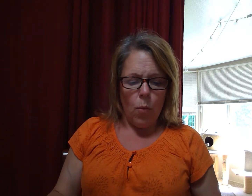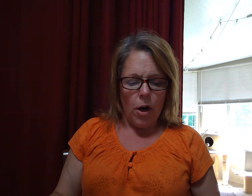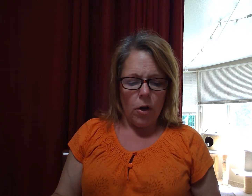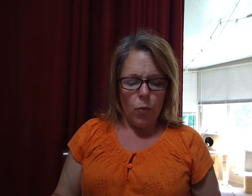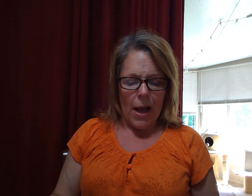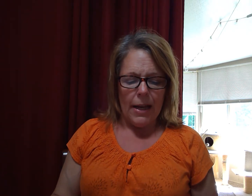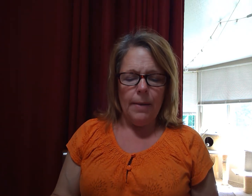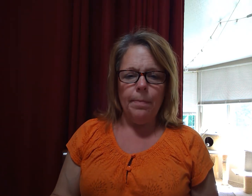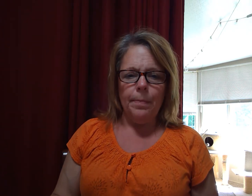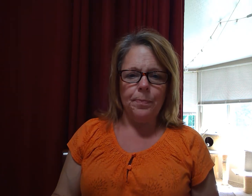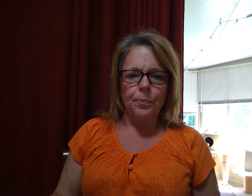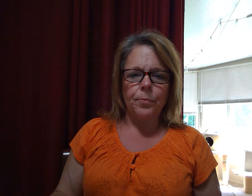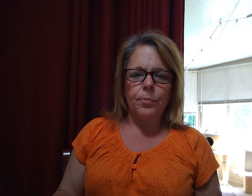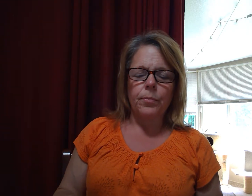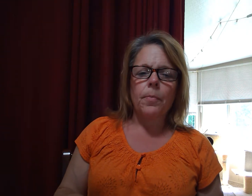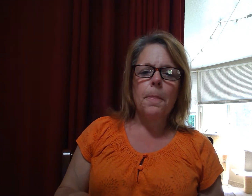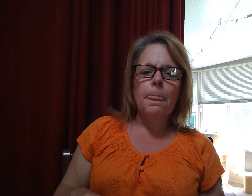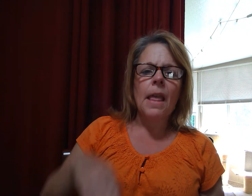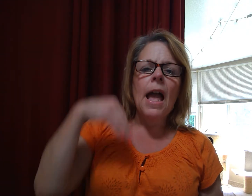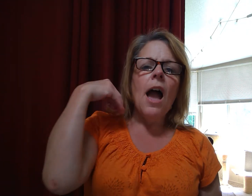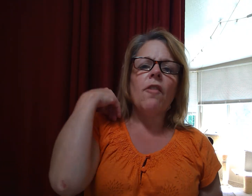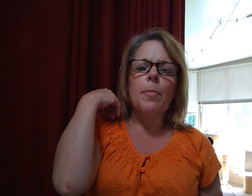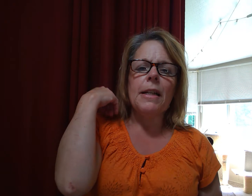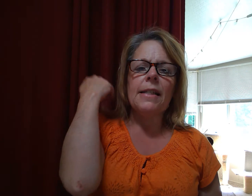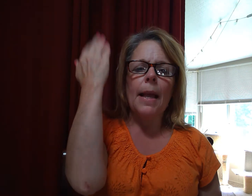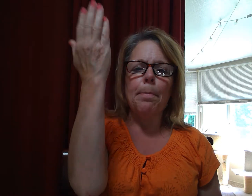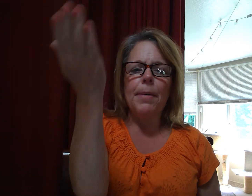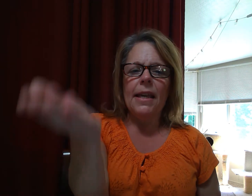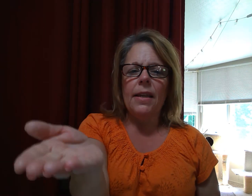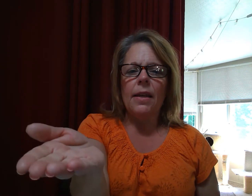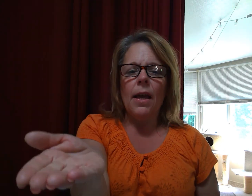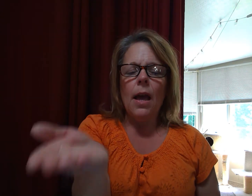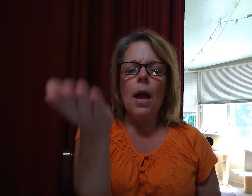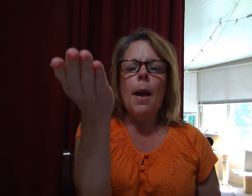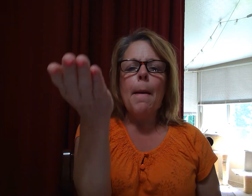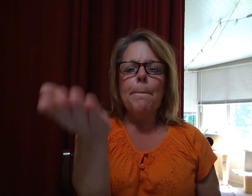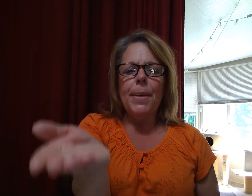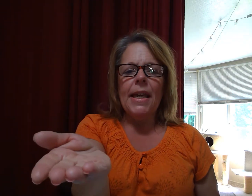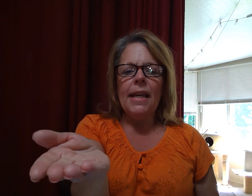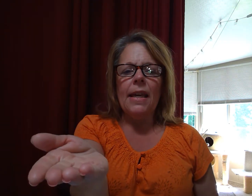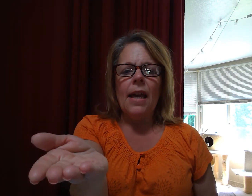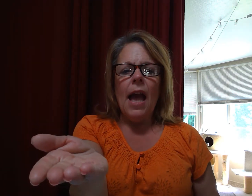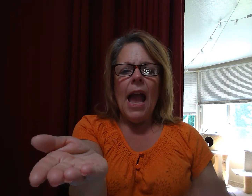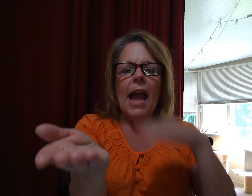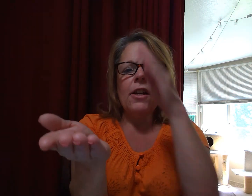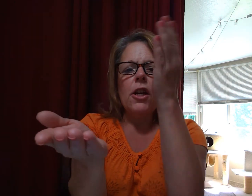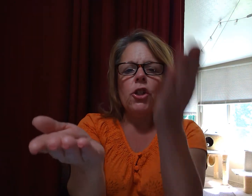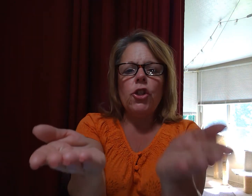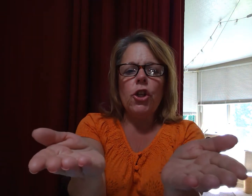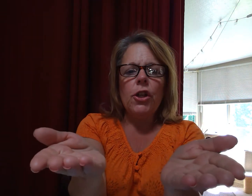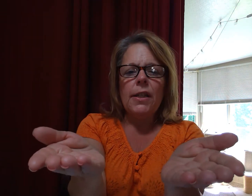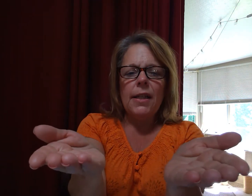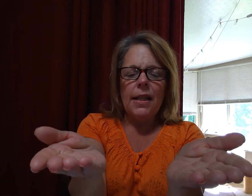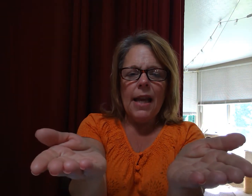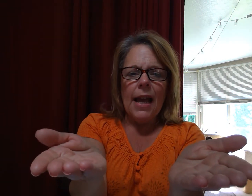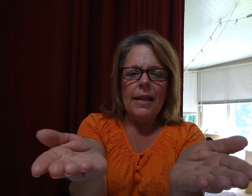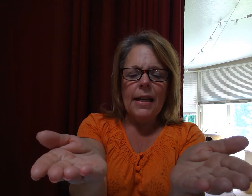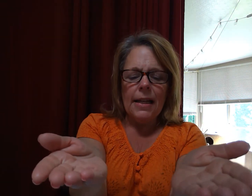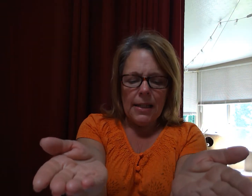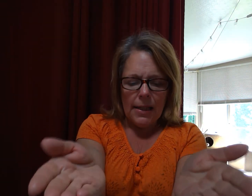word. Ready? Everybody say P. P. P. Add ch to the end and it's